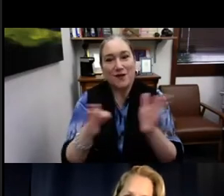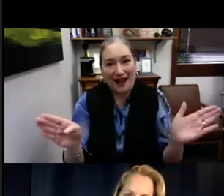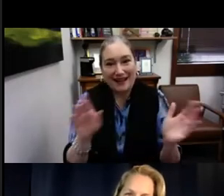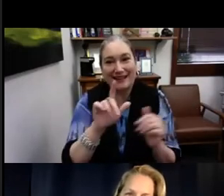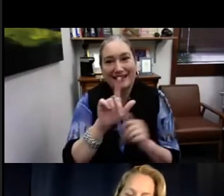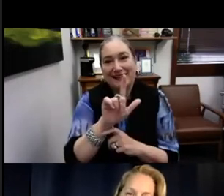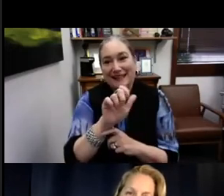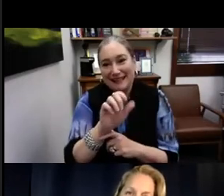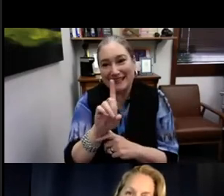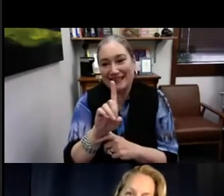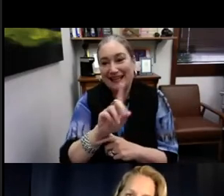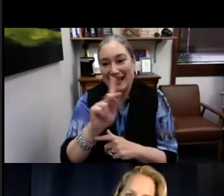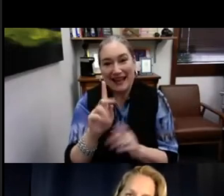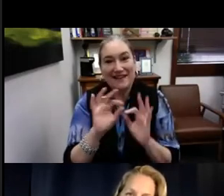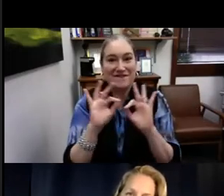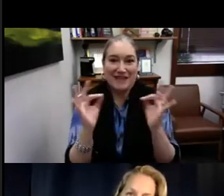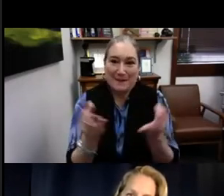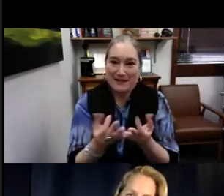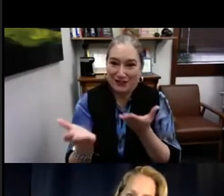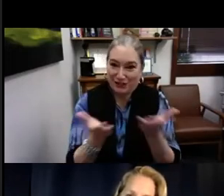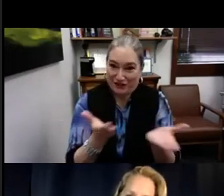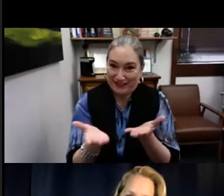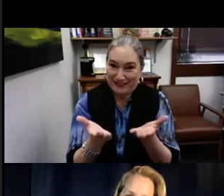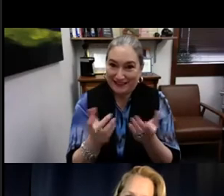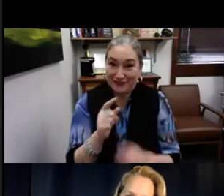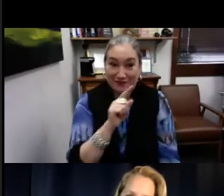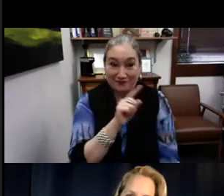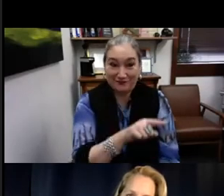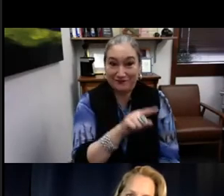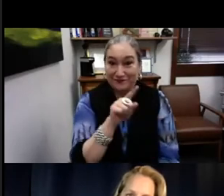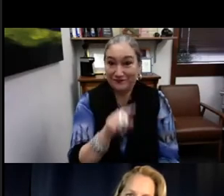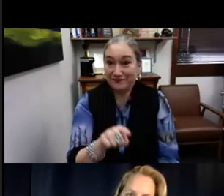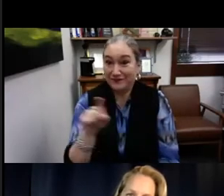least, we now have statewide LEAD-K family services.